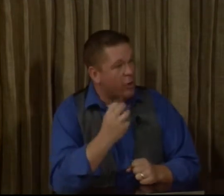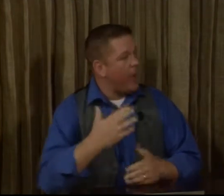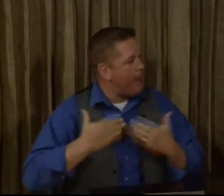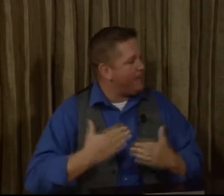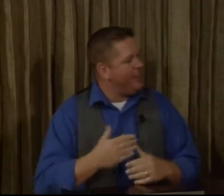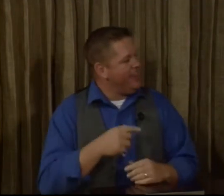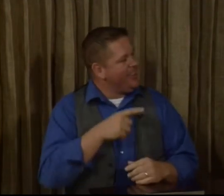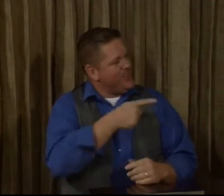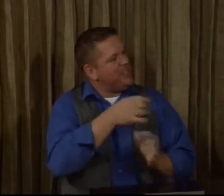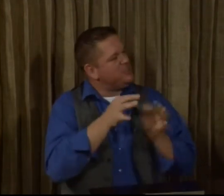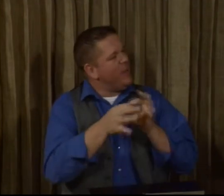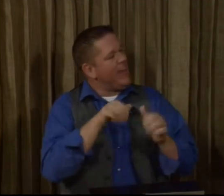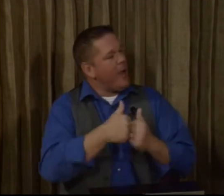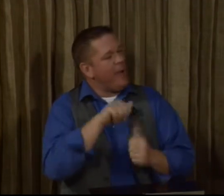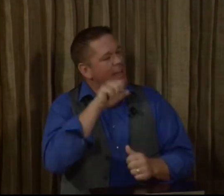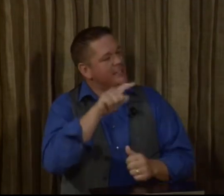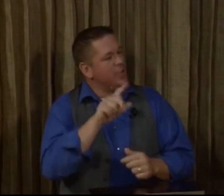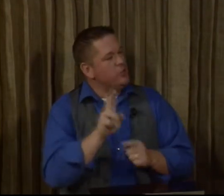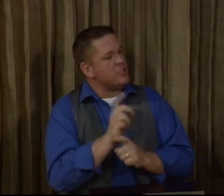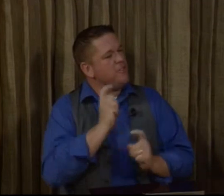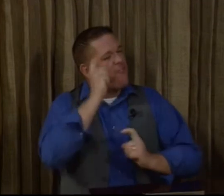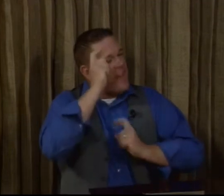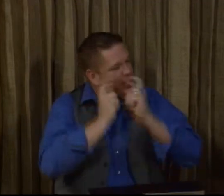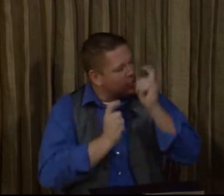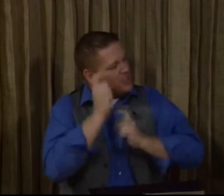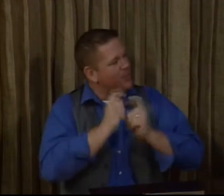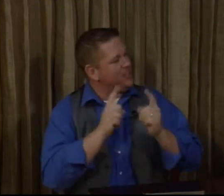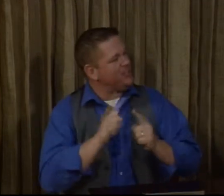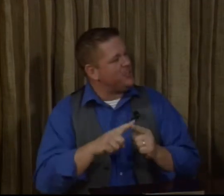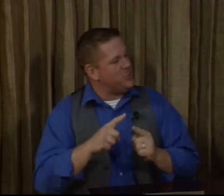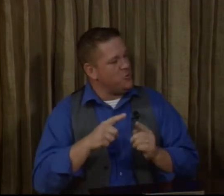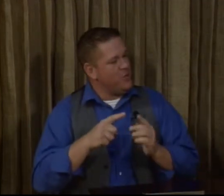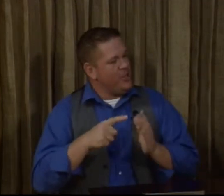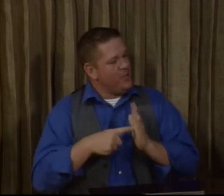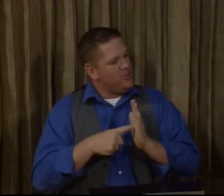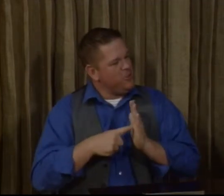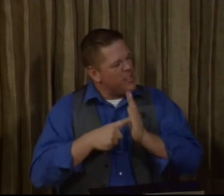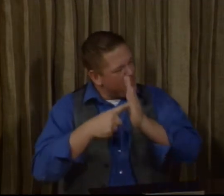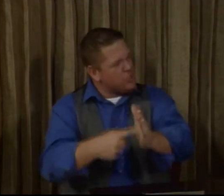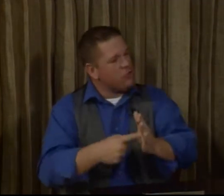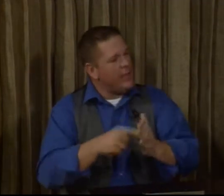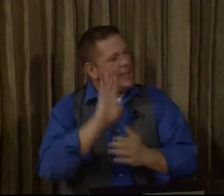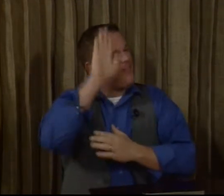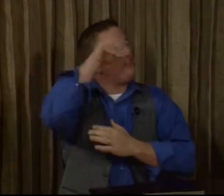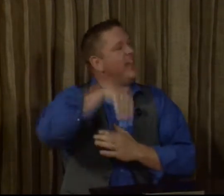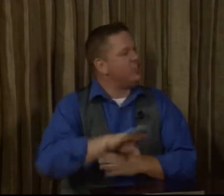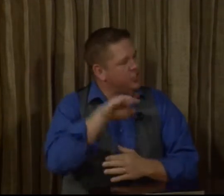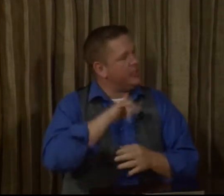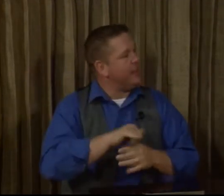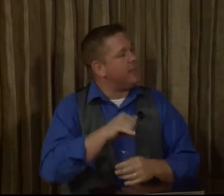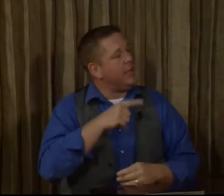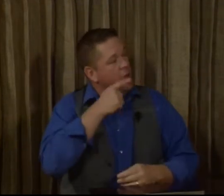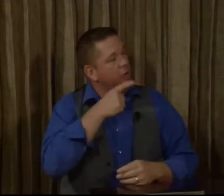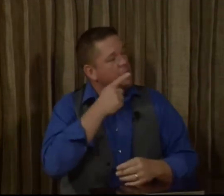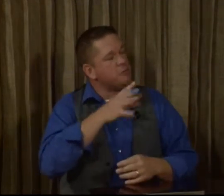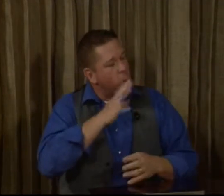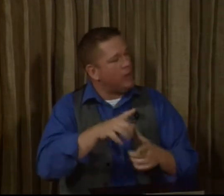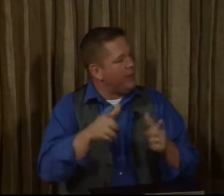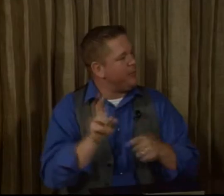or happy. Let how ASL uses facial expressions to demonstrate inflection that the hearing spoken language